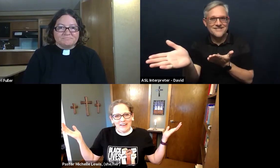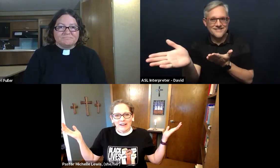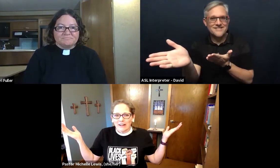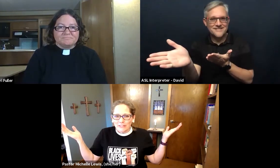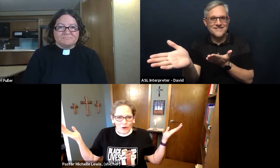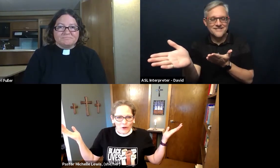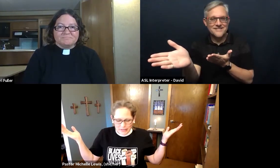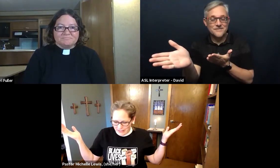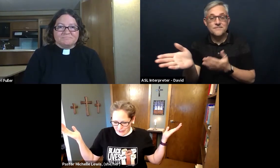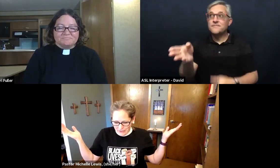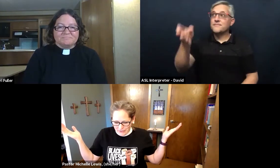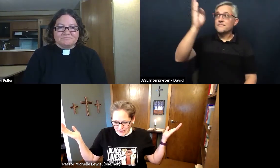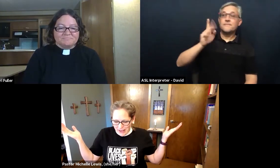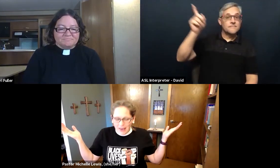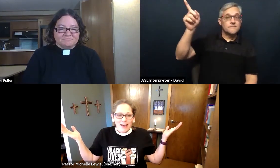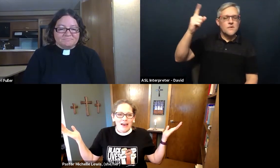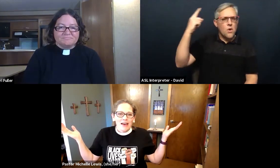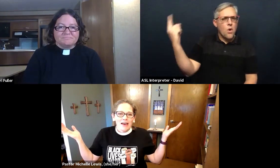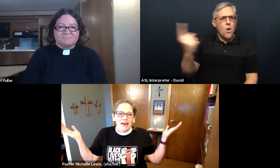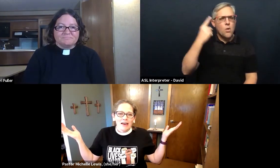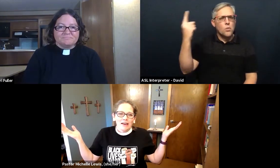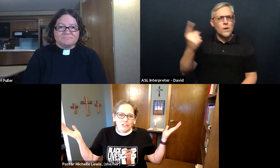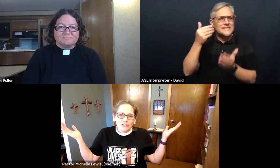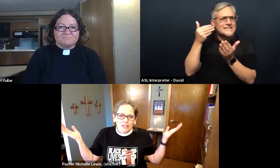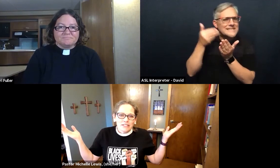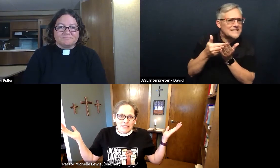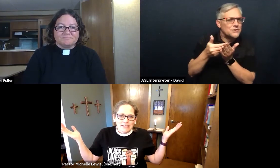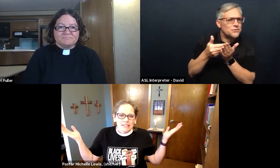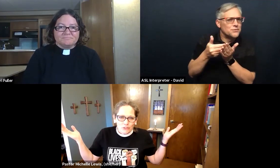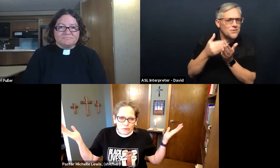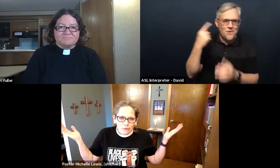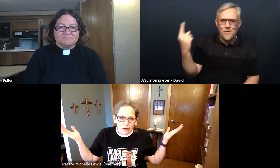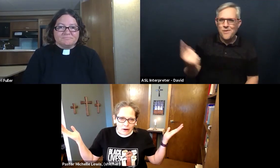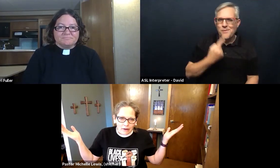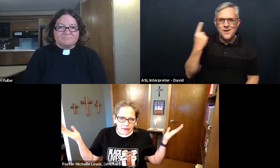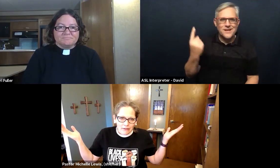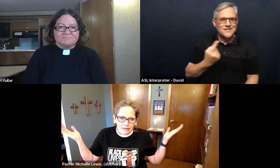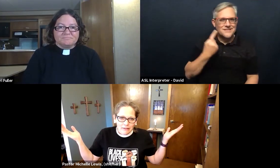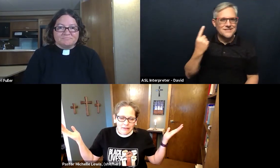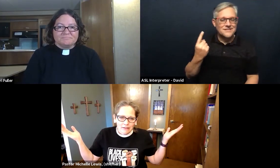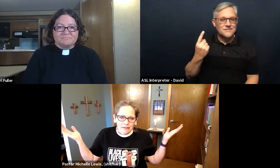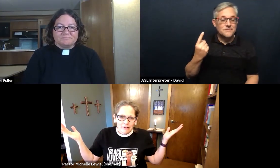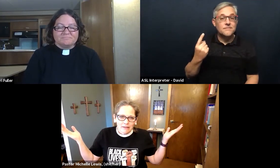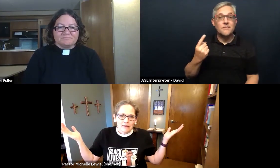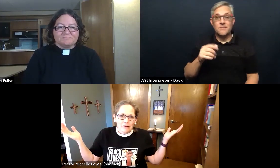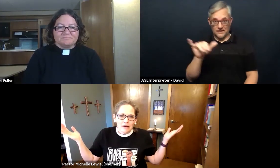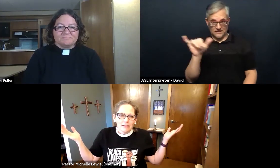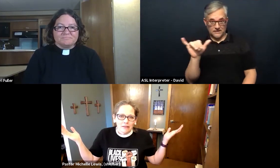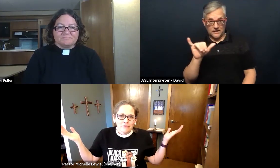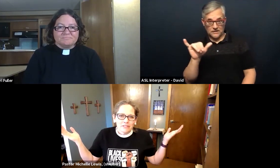is always near and just as you are God loves